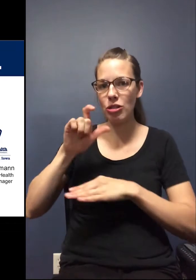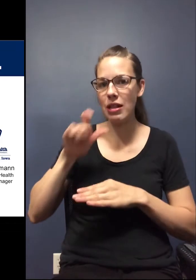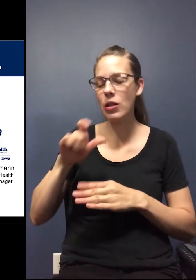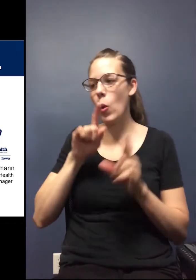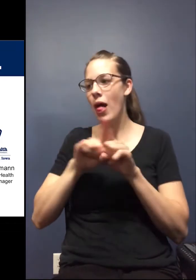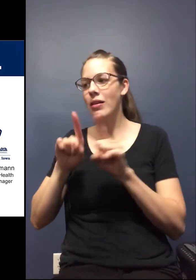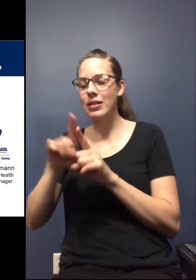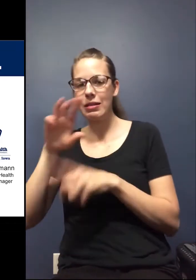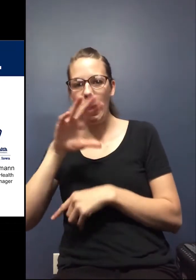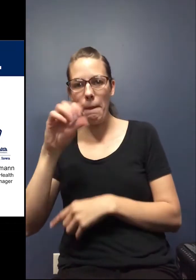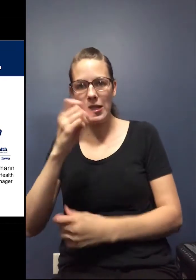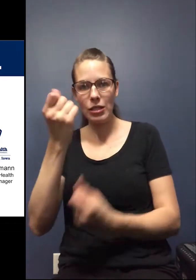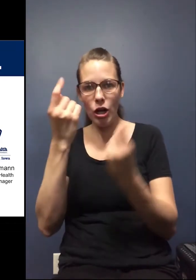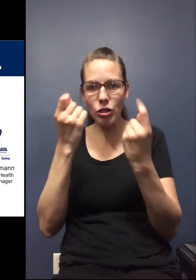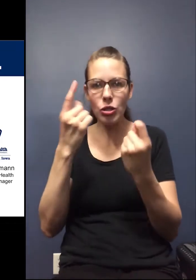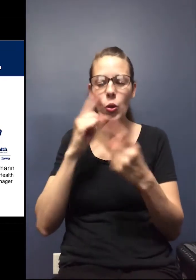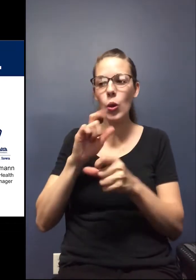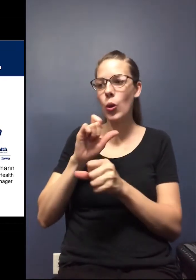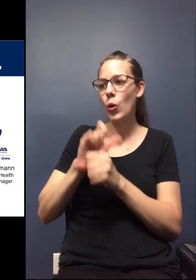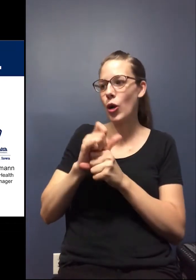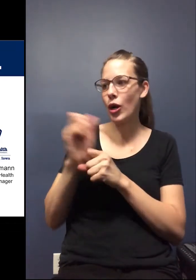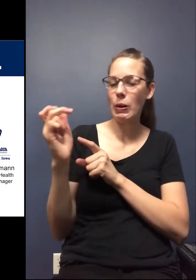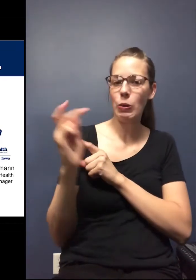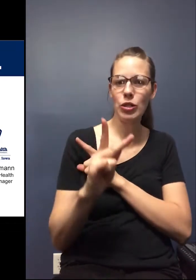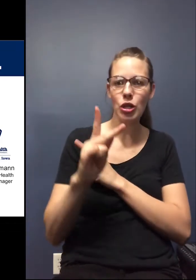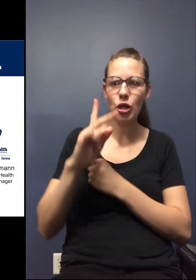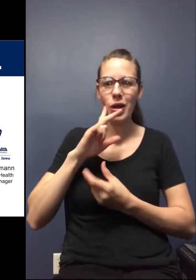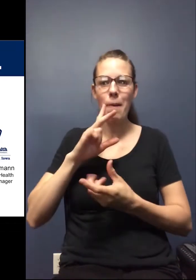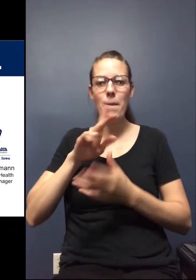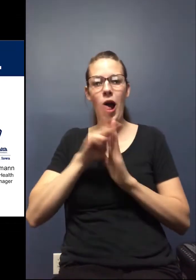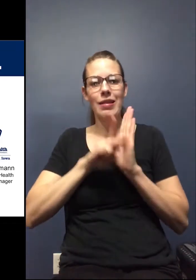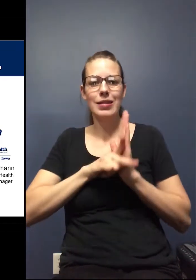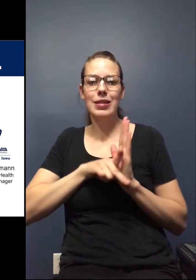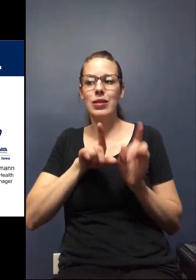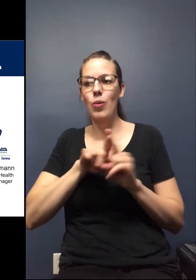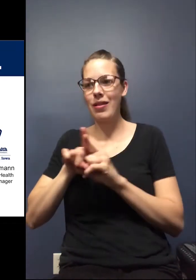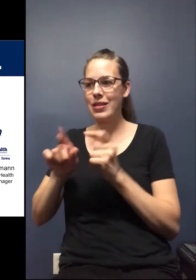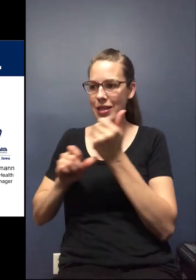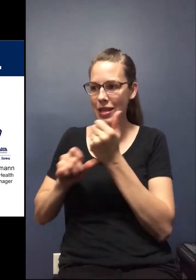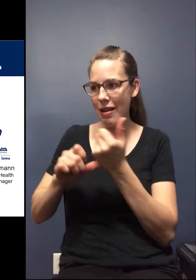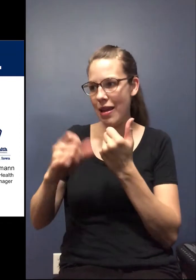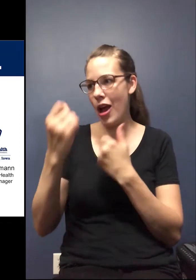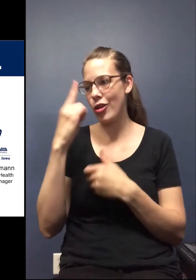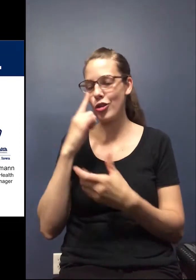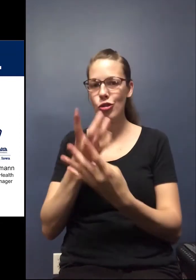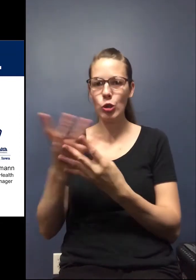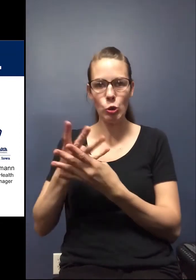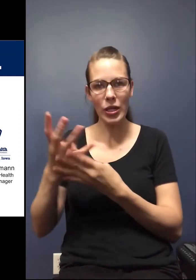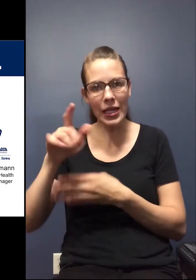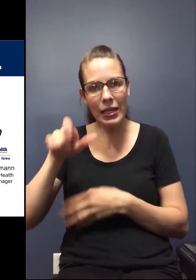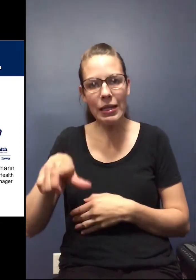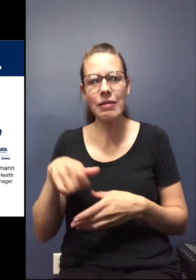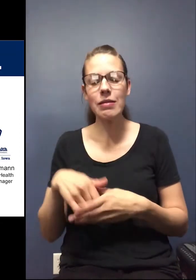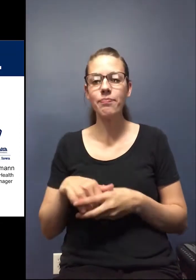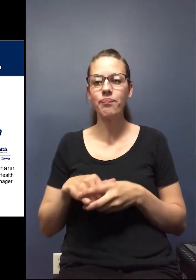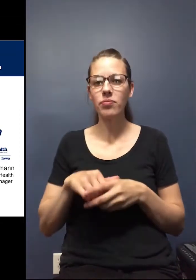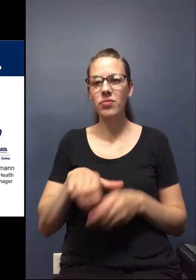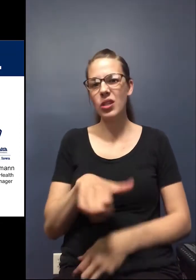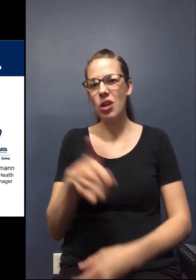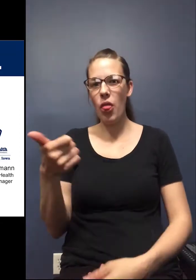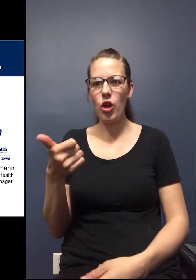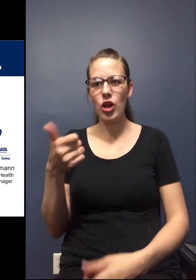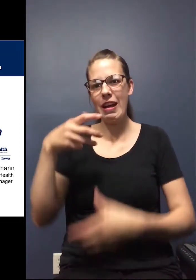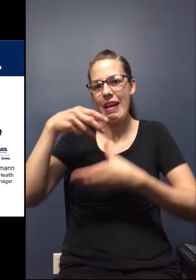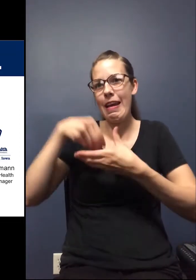companies understand work return policies, as well as assisting them with understanding screening needs and